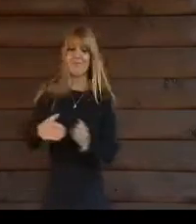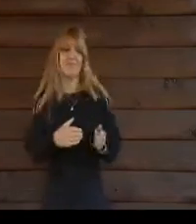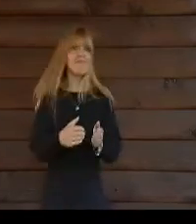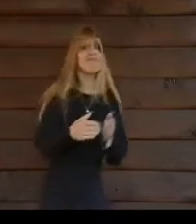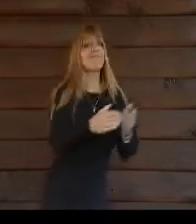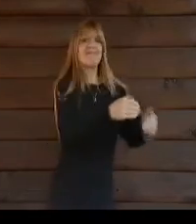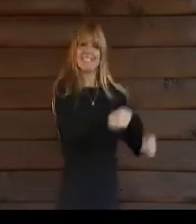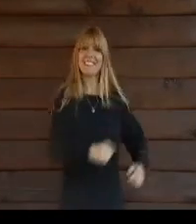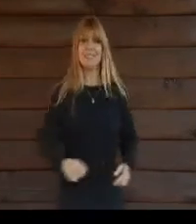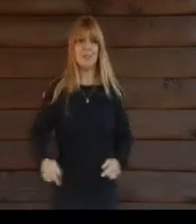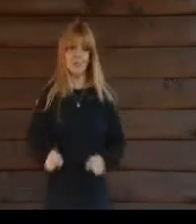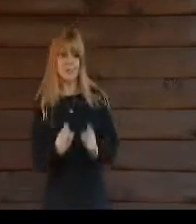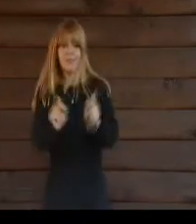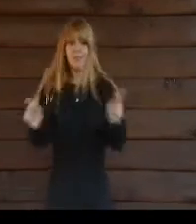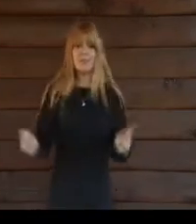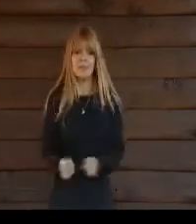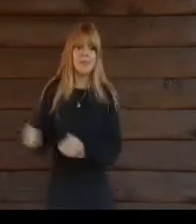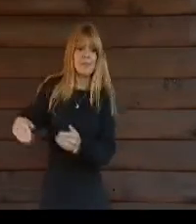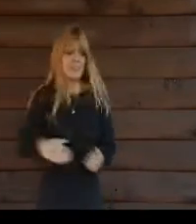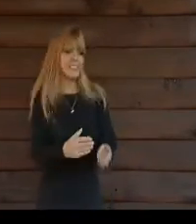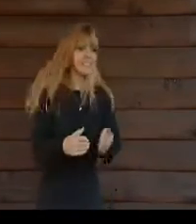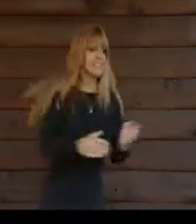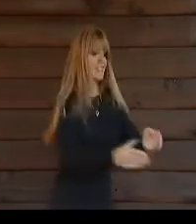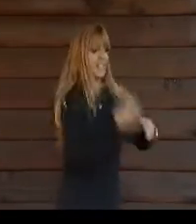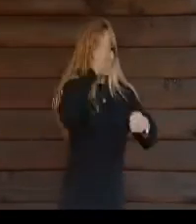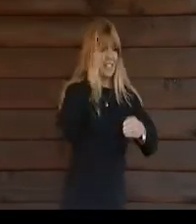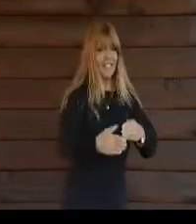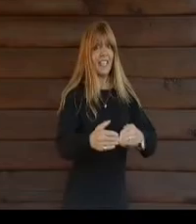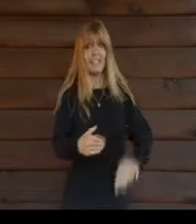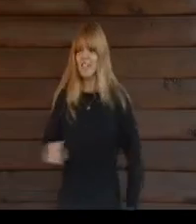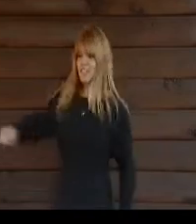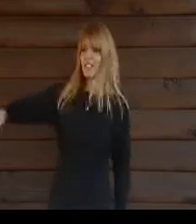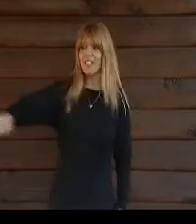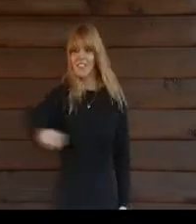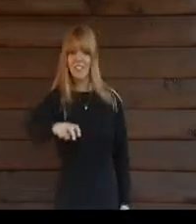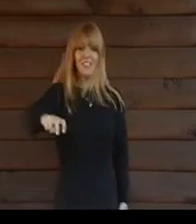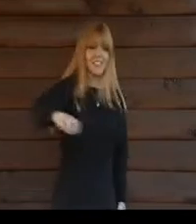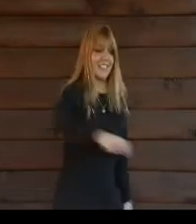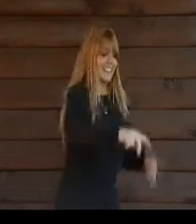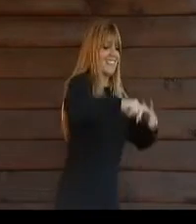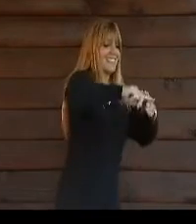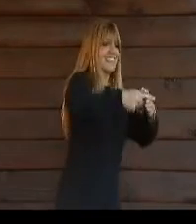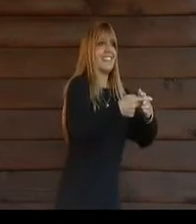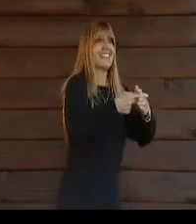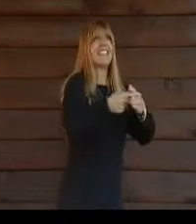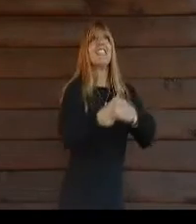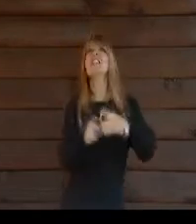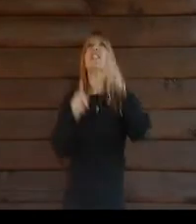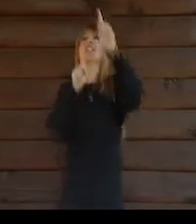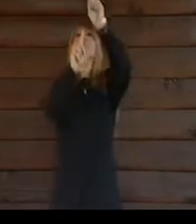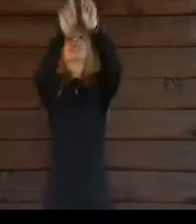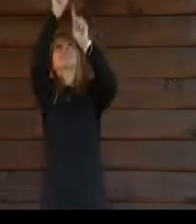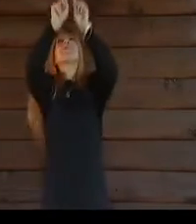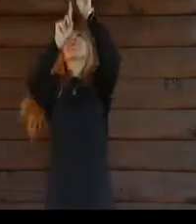road Where the road ends and the journey begins Where the stars